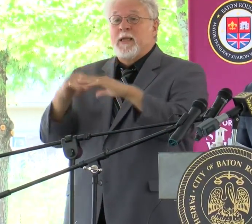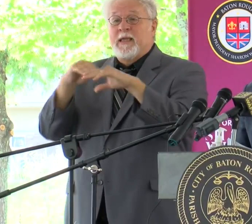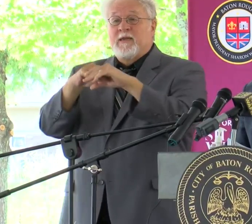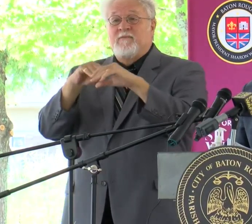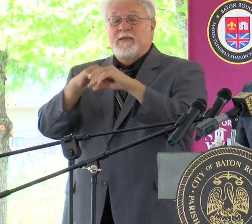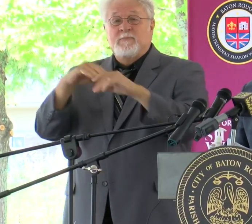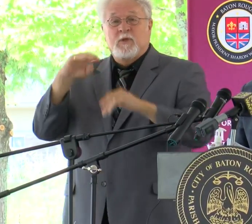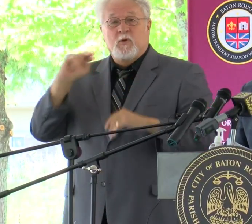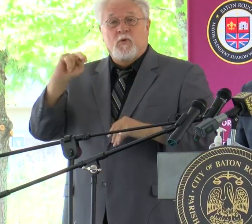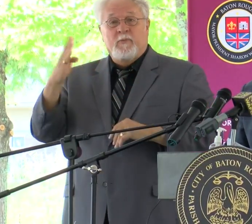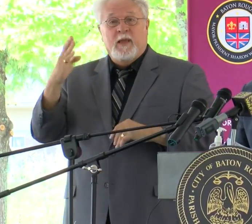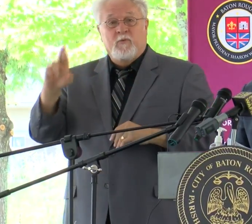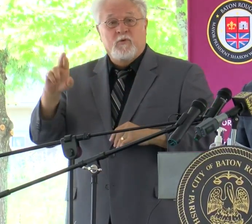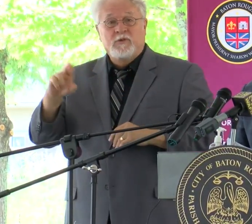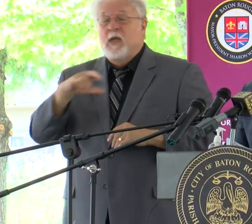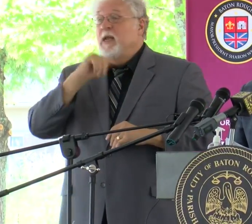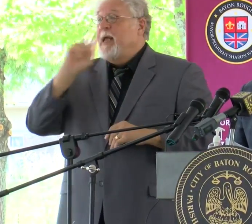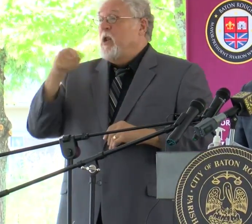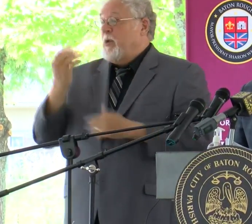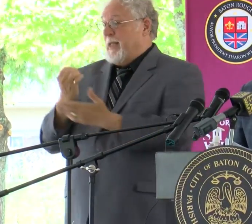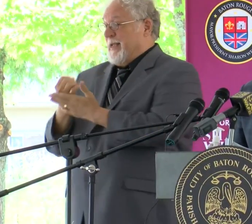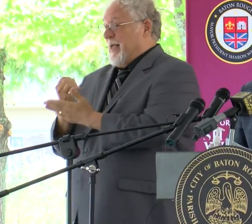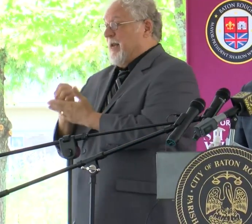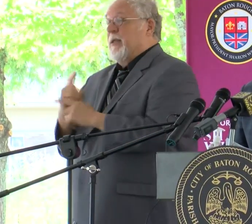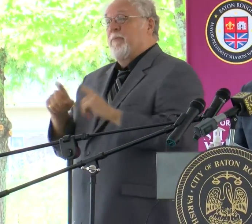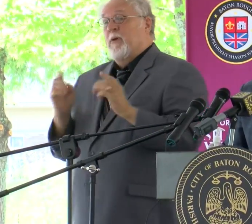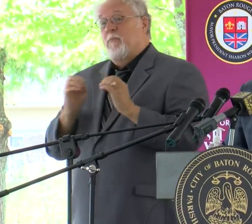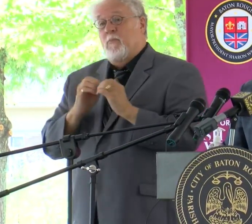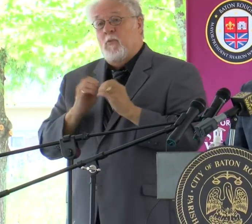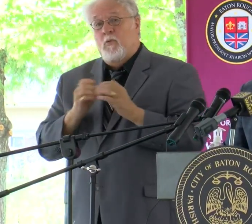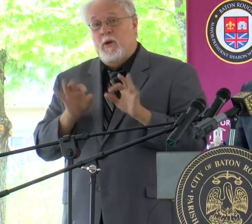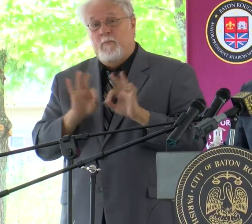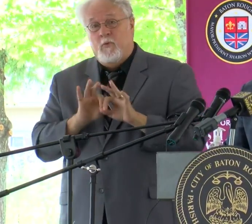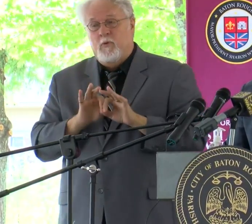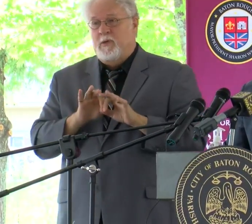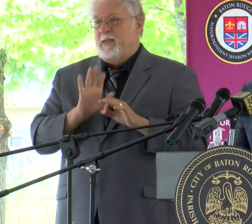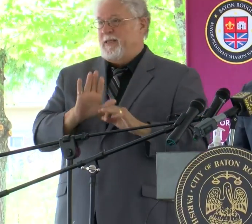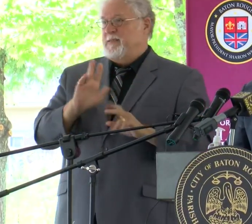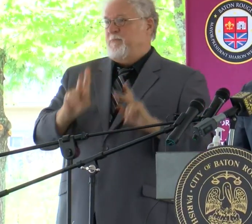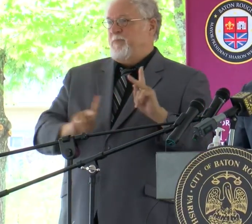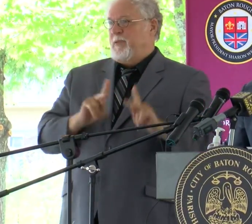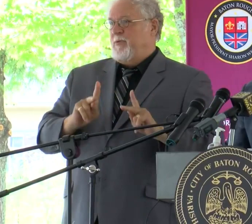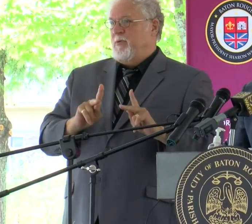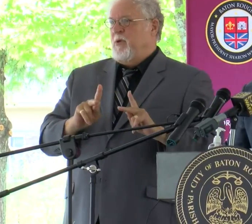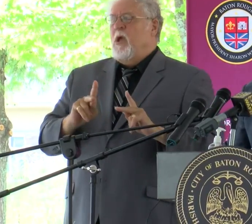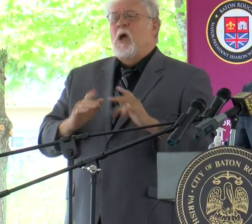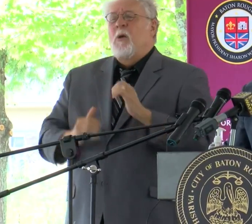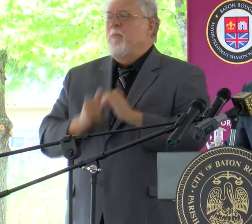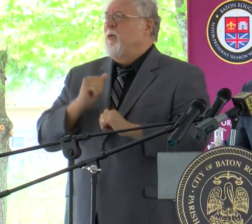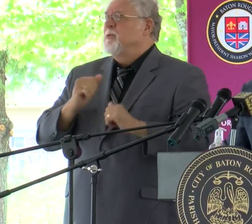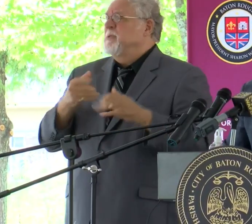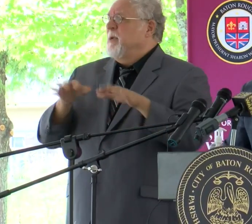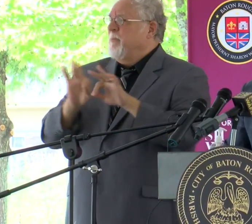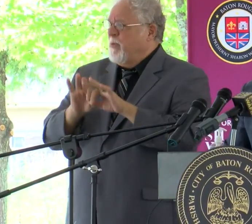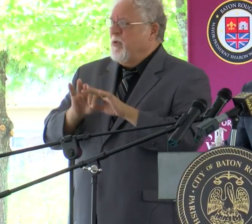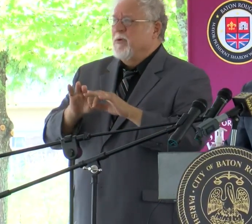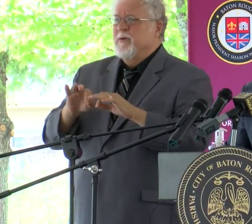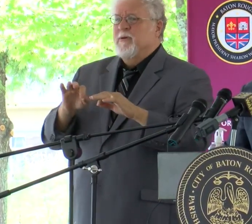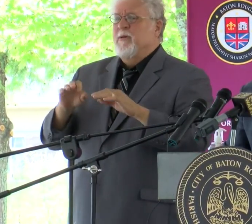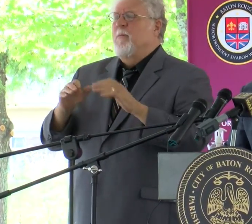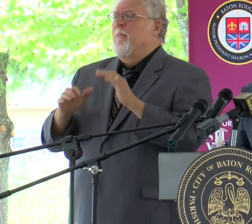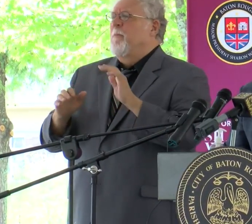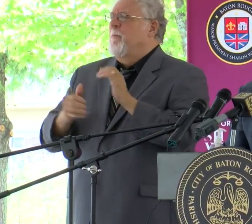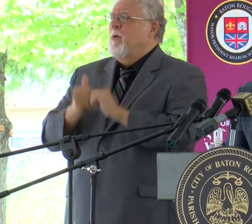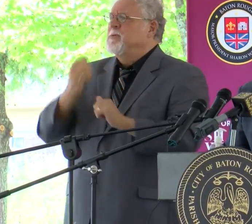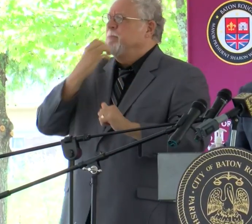Baton Rouge, not only in its economy, but more importantly, in its people. As I always say, the most important, the most